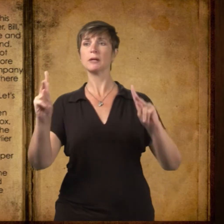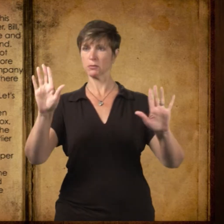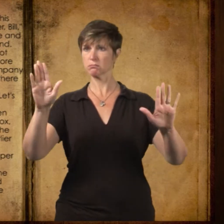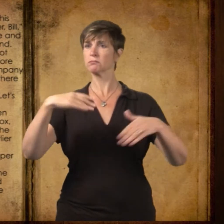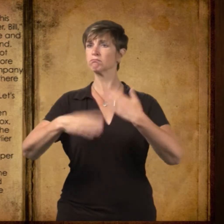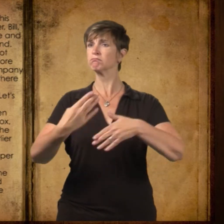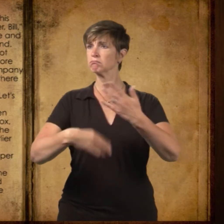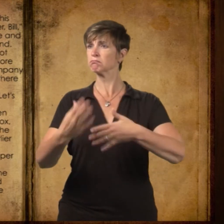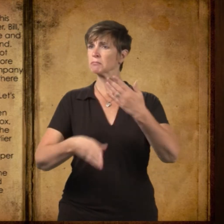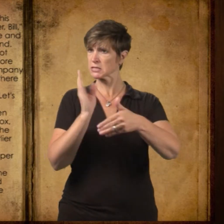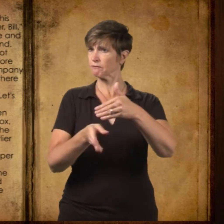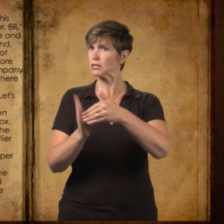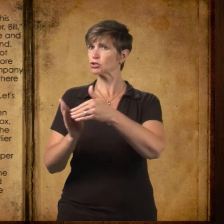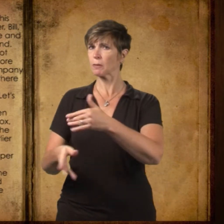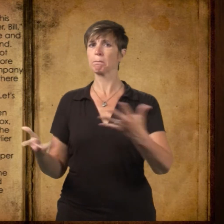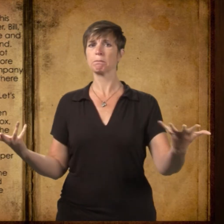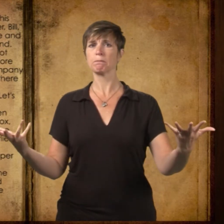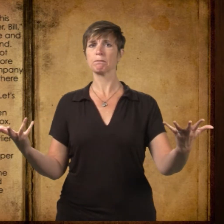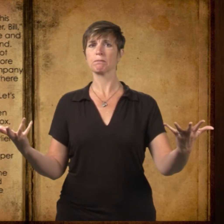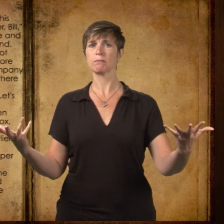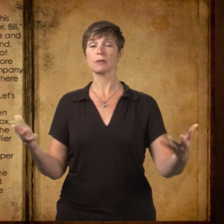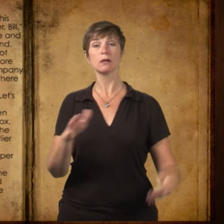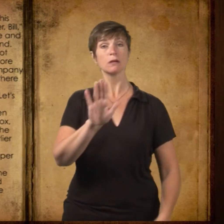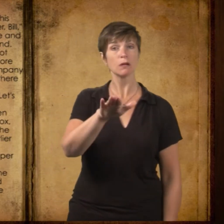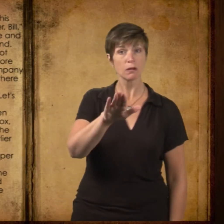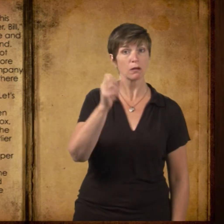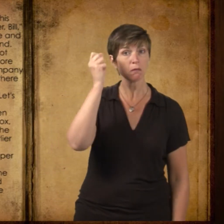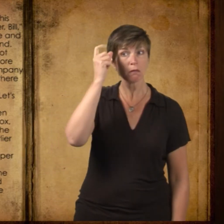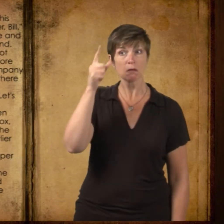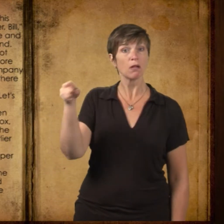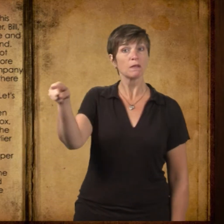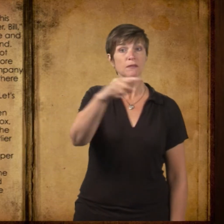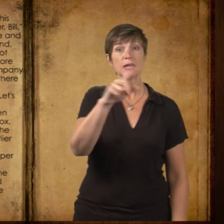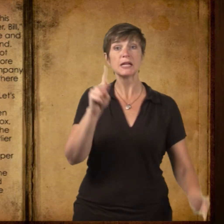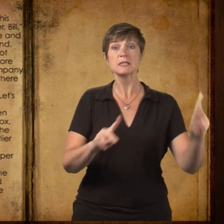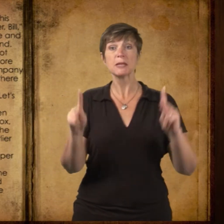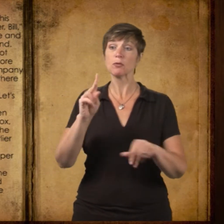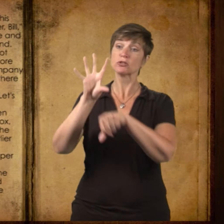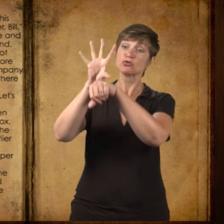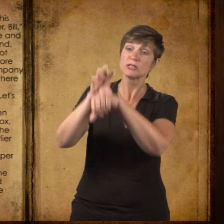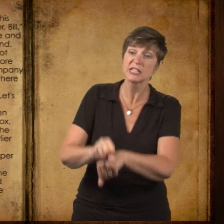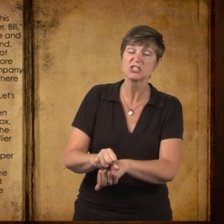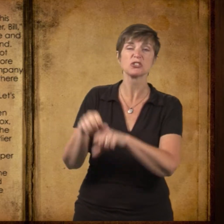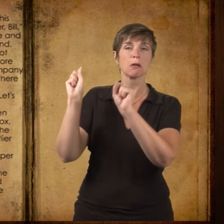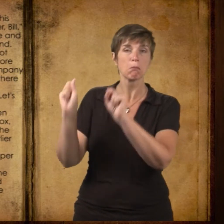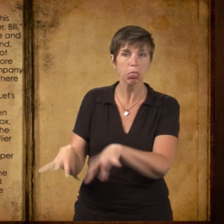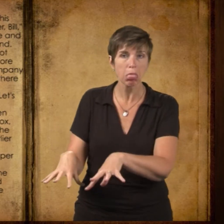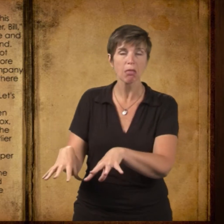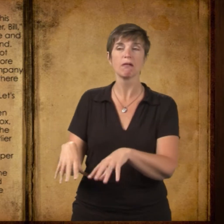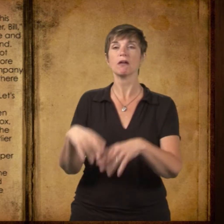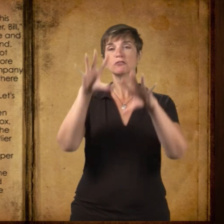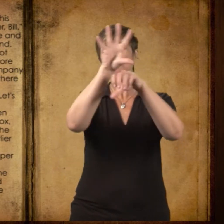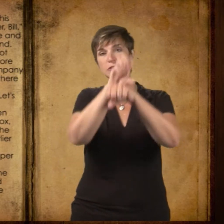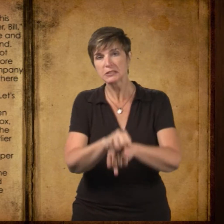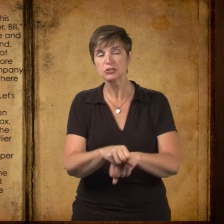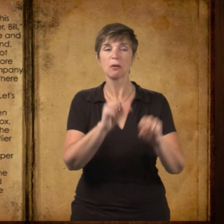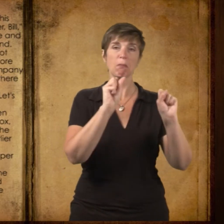Although the villagers had forgotten the ritual and lost the original black box, they still remembered to use stones.